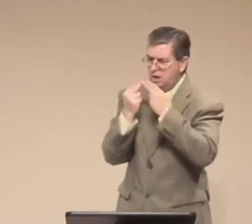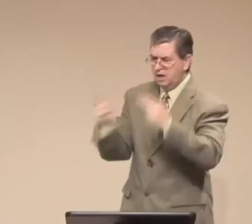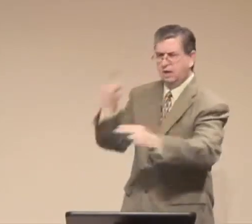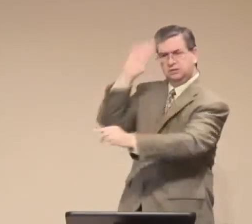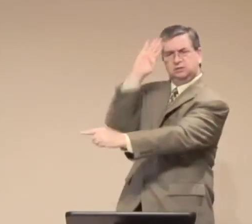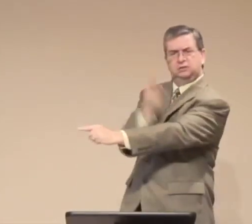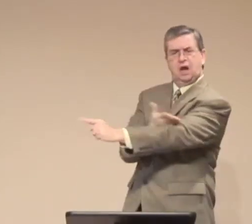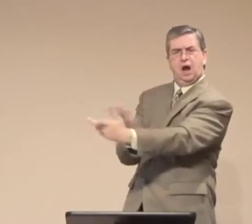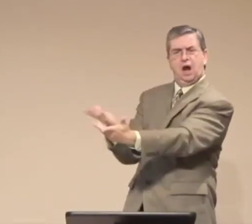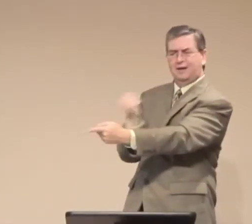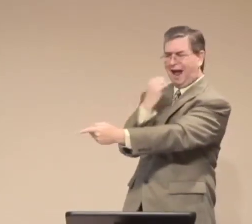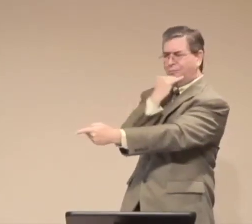her.